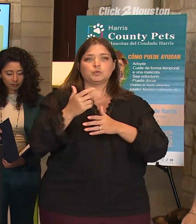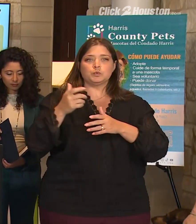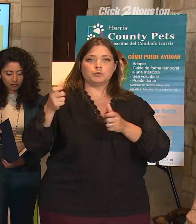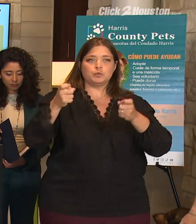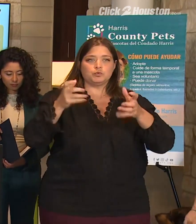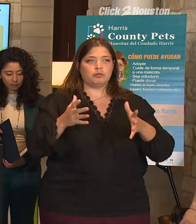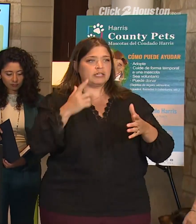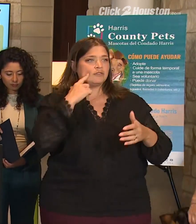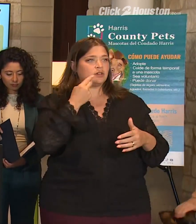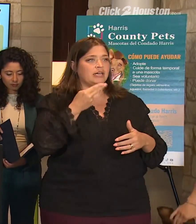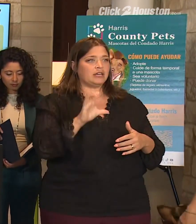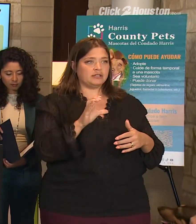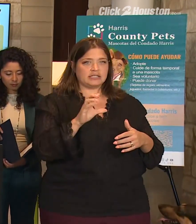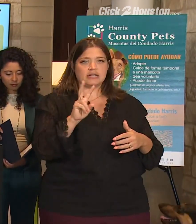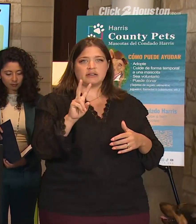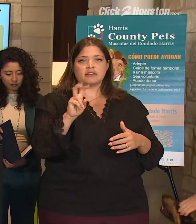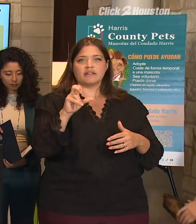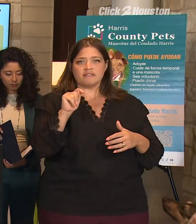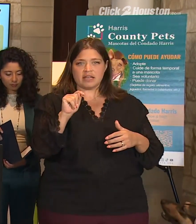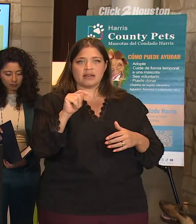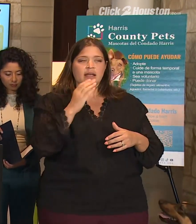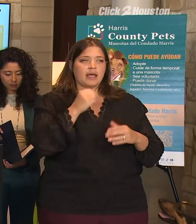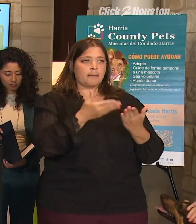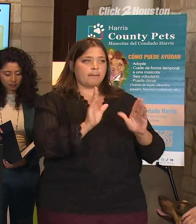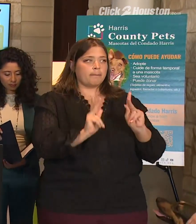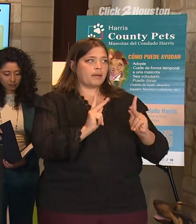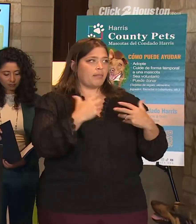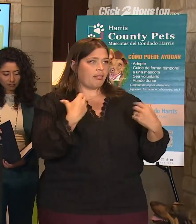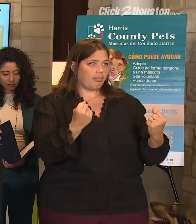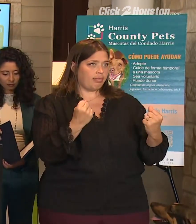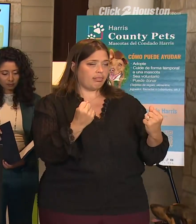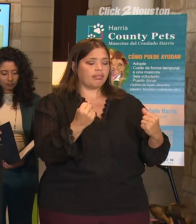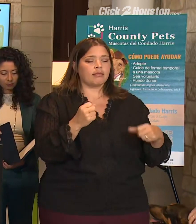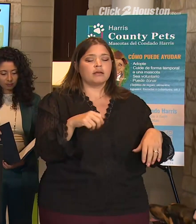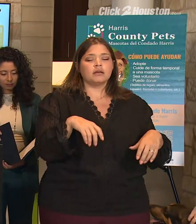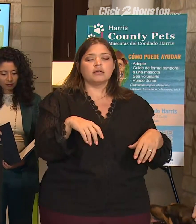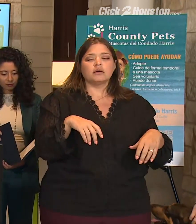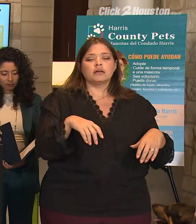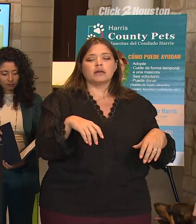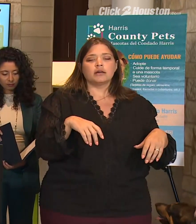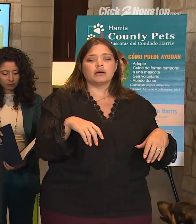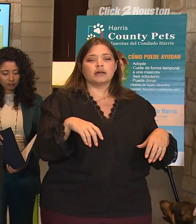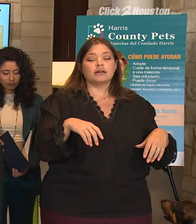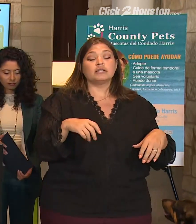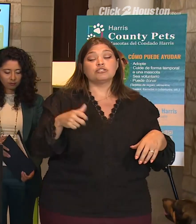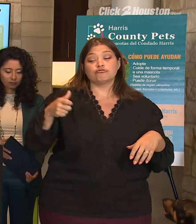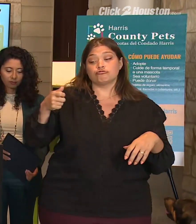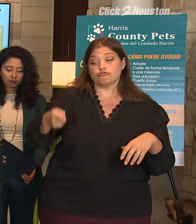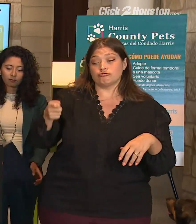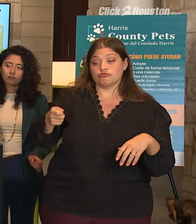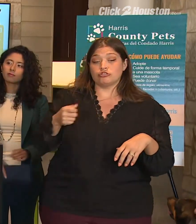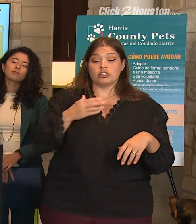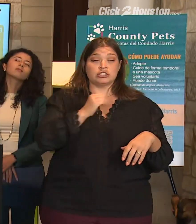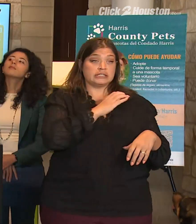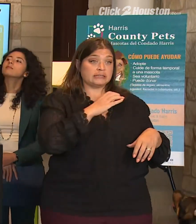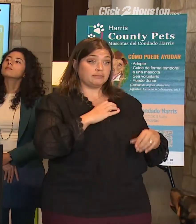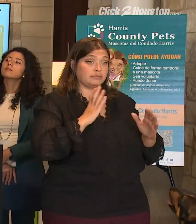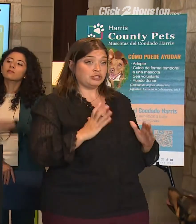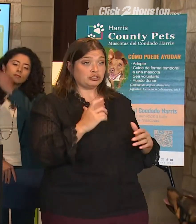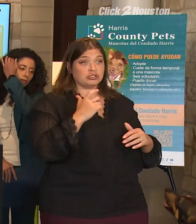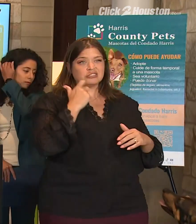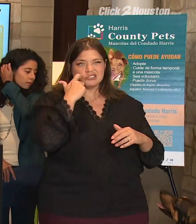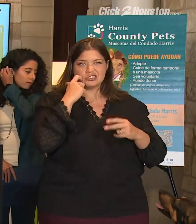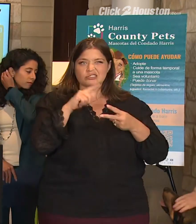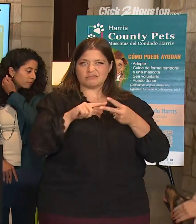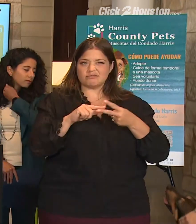of Harris County Veterinary Public Health. And, you know, as Judge Hidalgo and Commissioner Garcia just